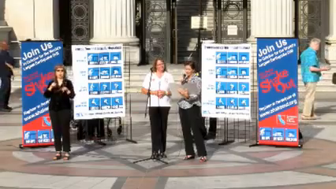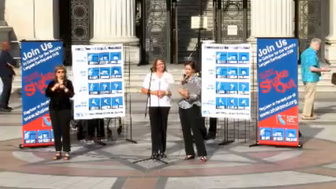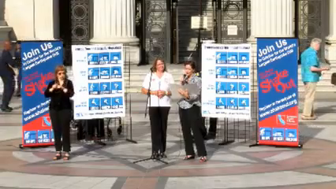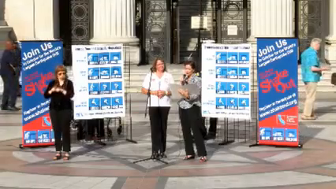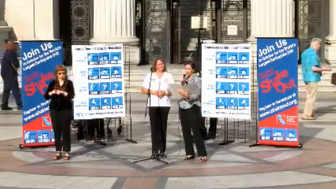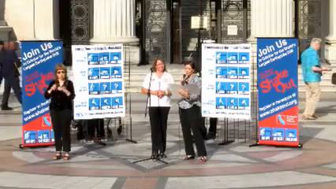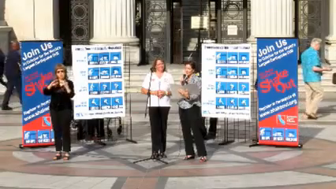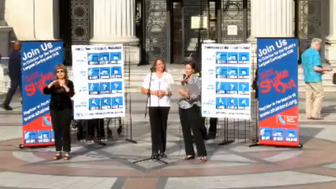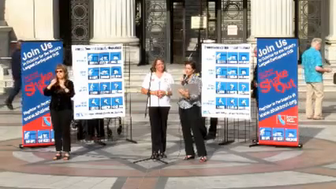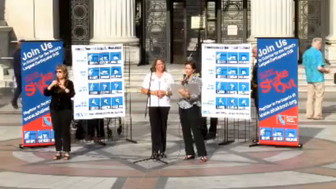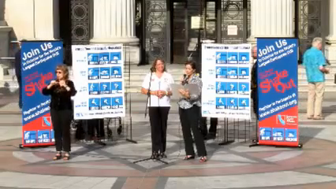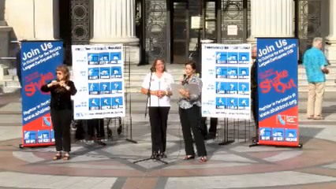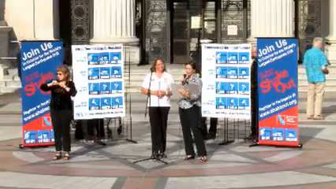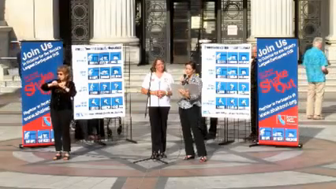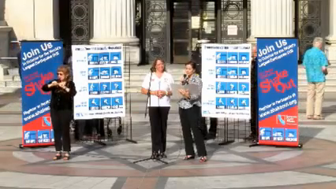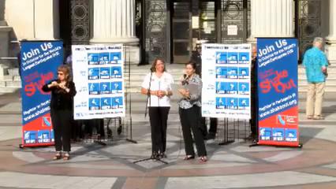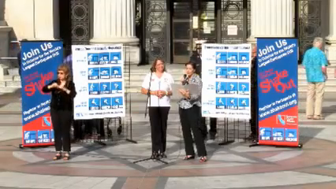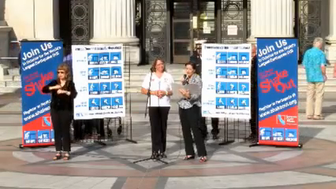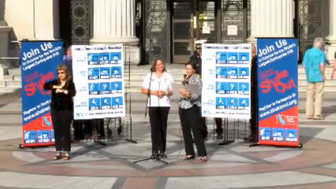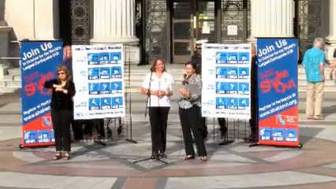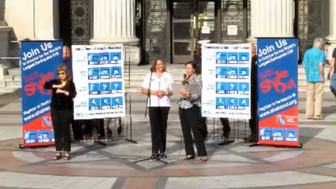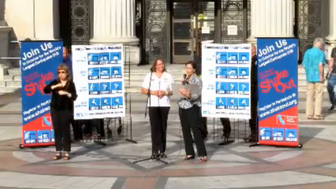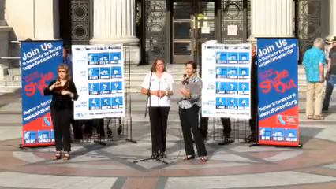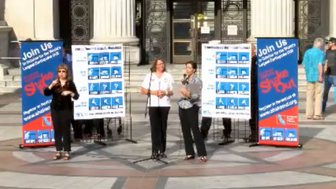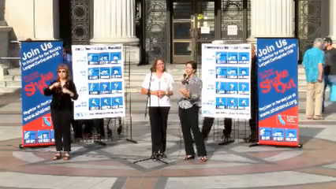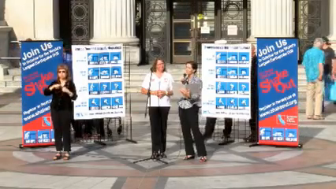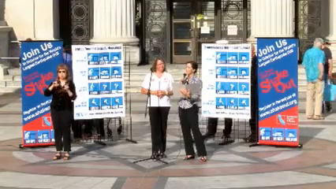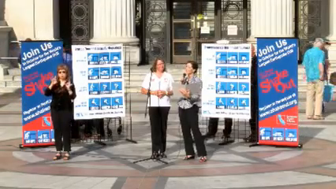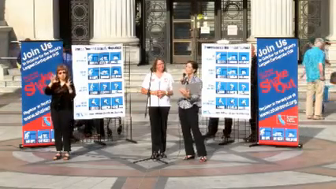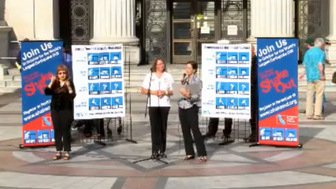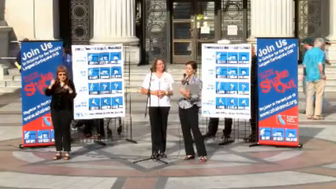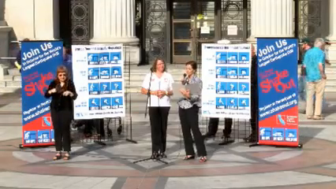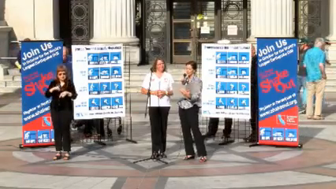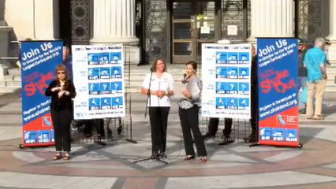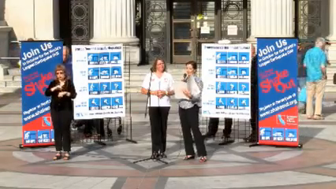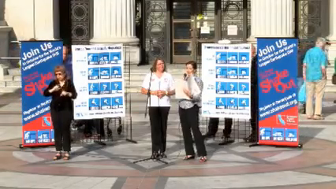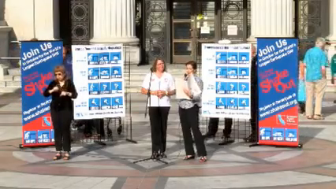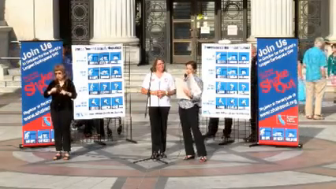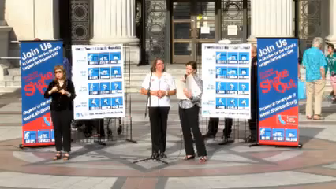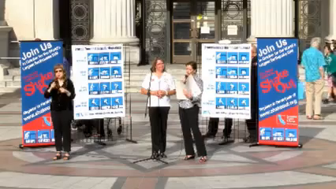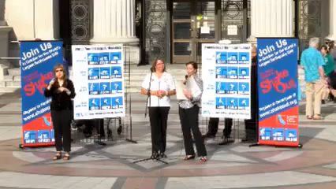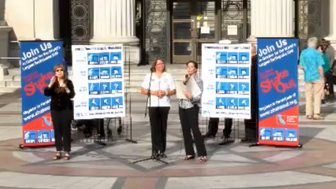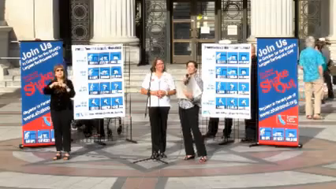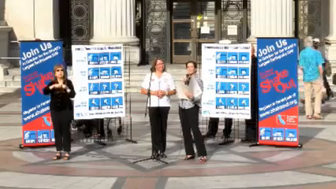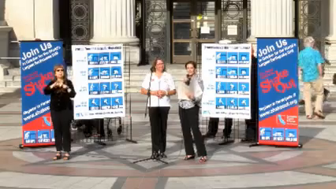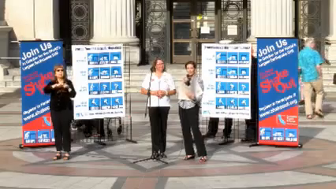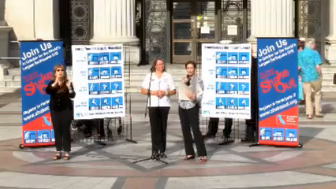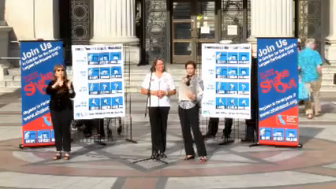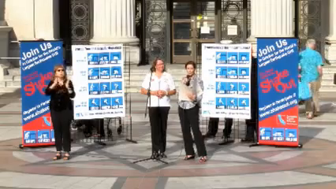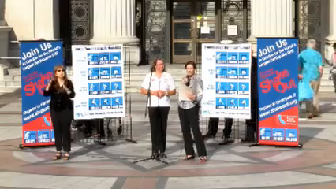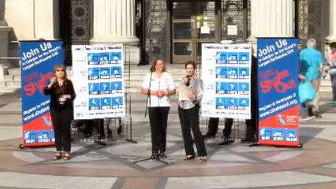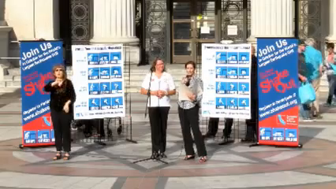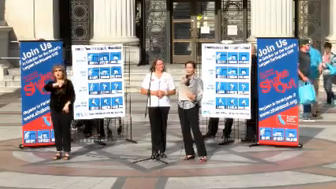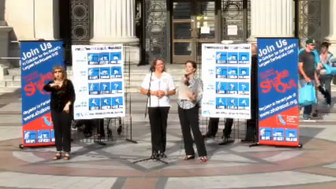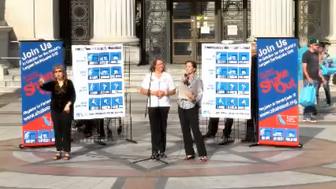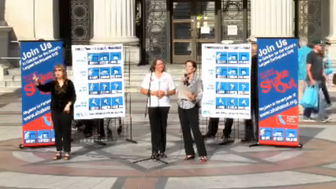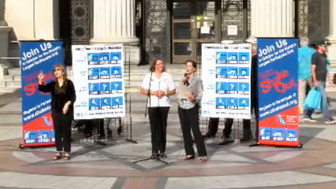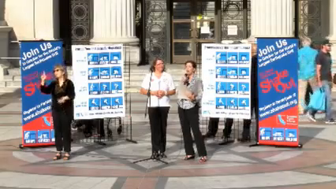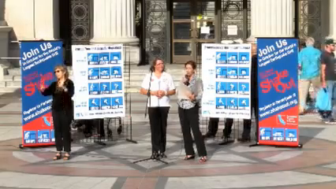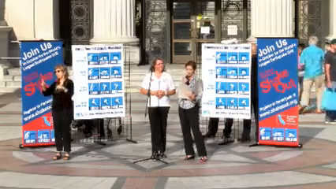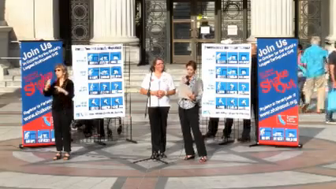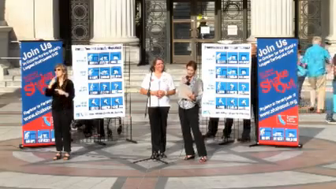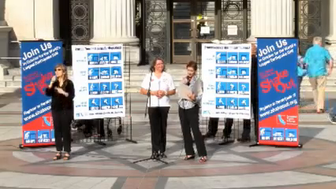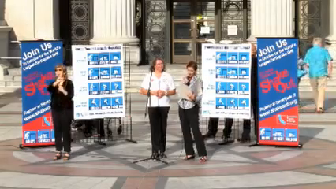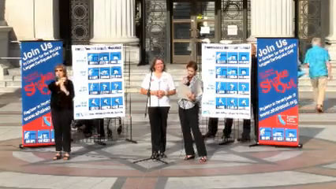to earthquakes and other disasters depends on the preparedness levels of all stakeholders we